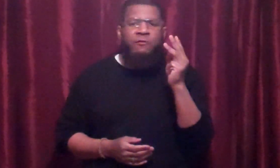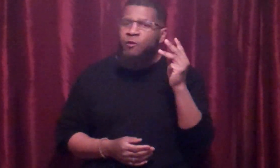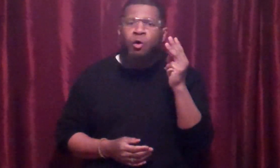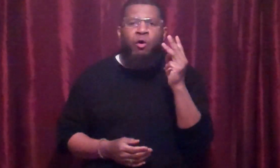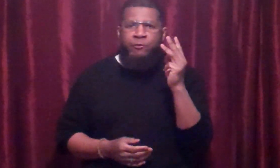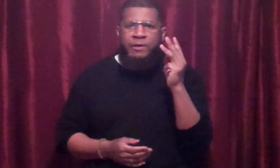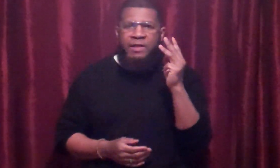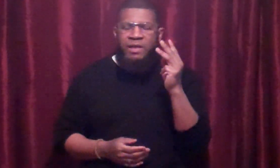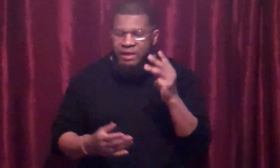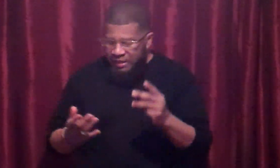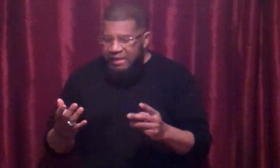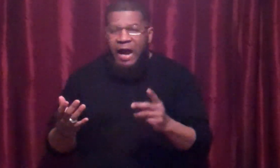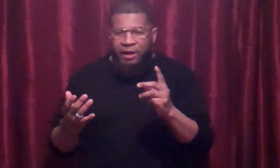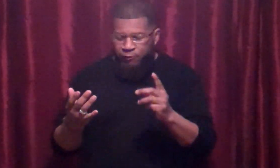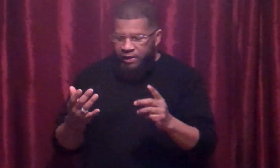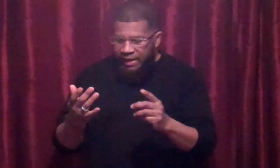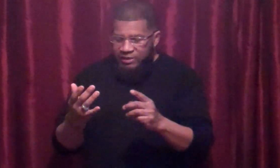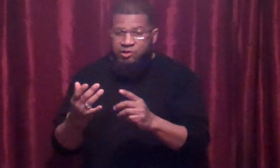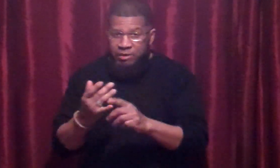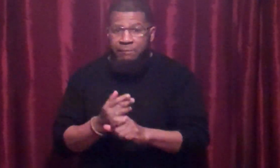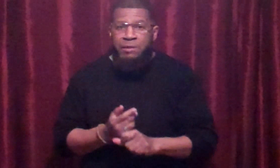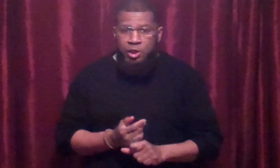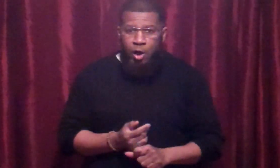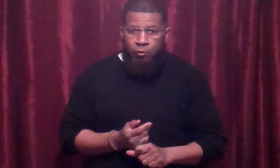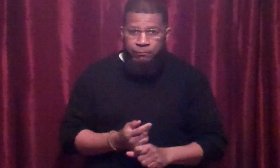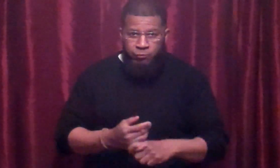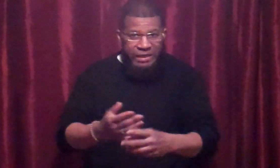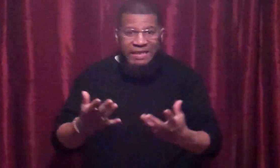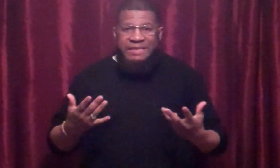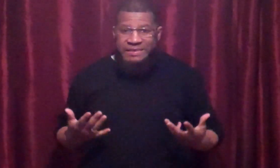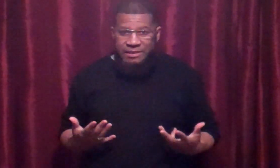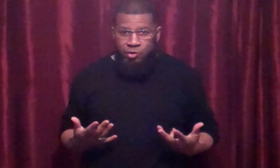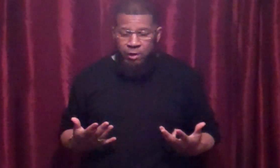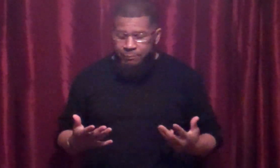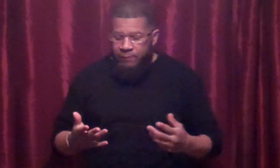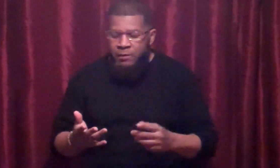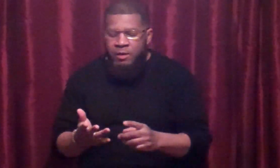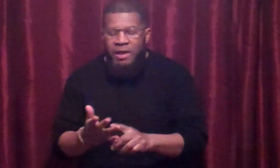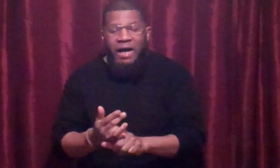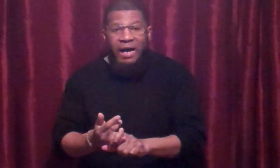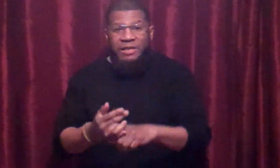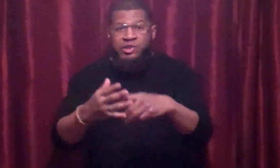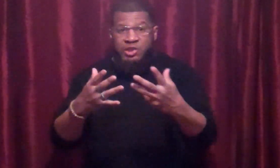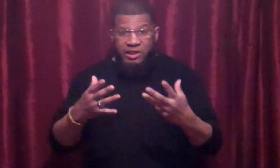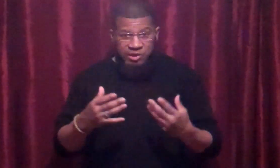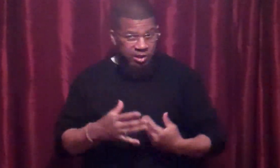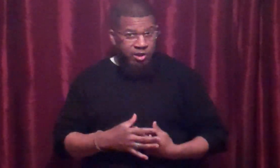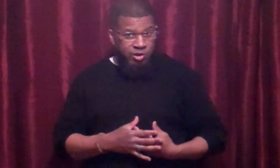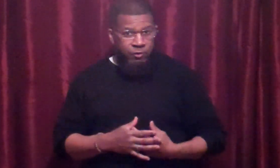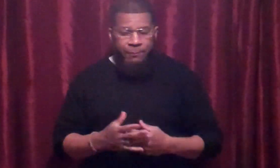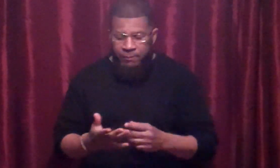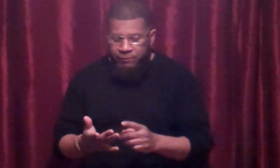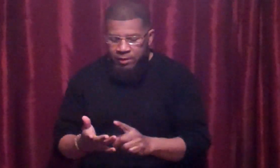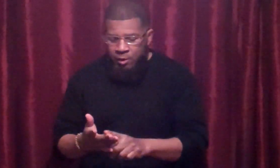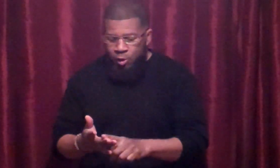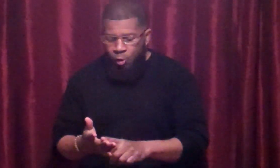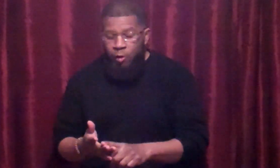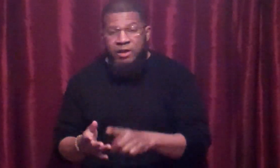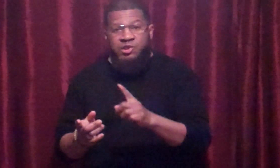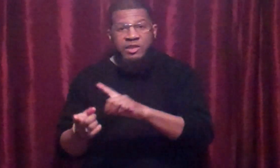for all three. He either has to let me go, release his grip, adjust his grip, or adjust